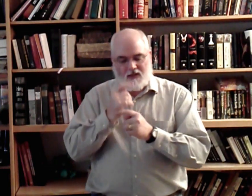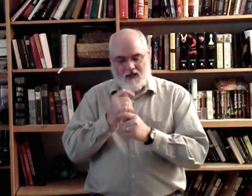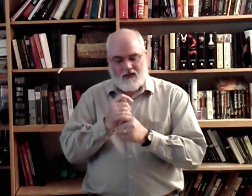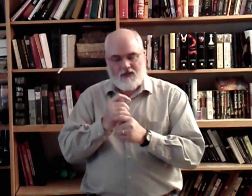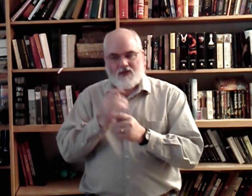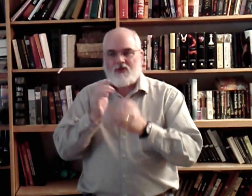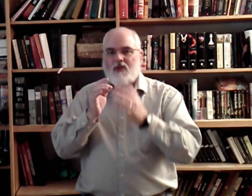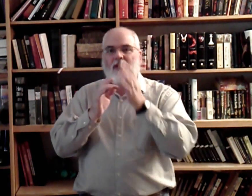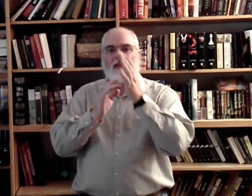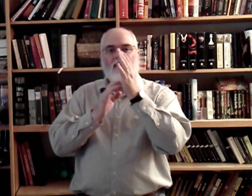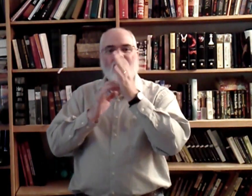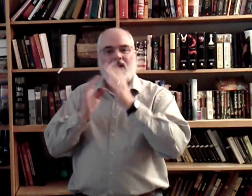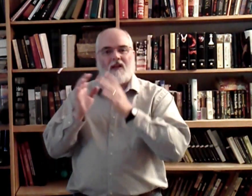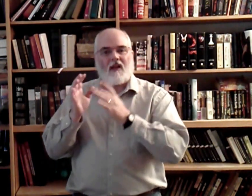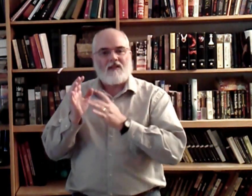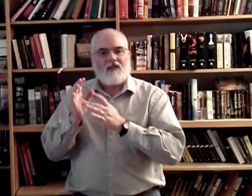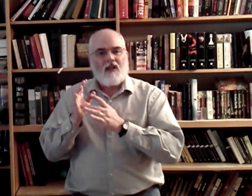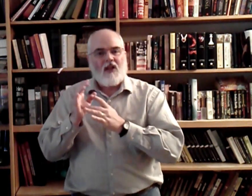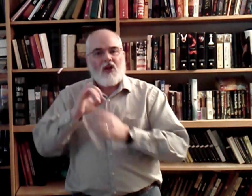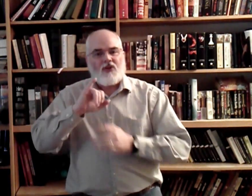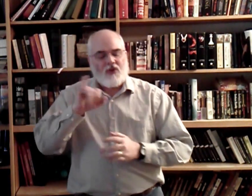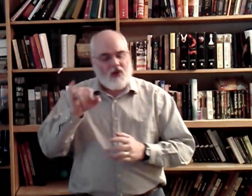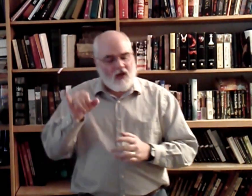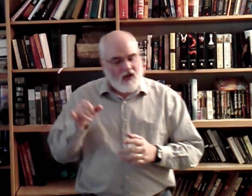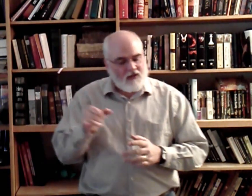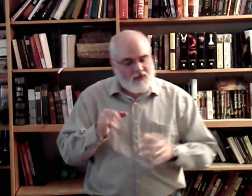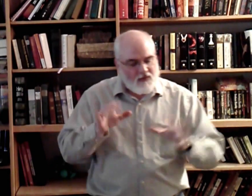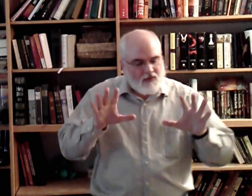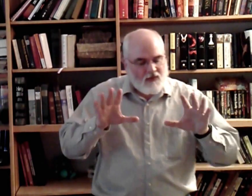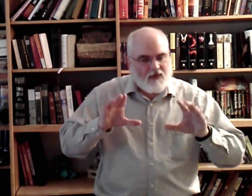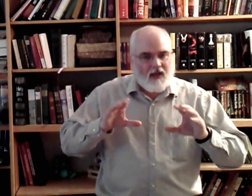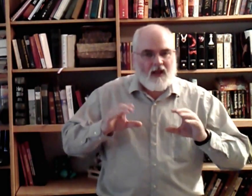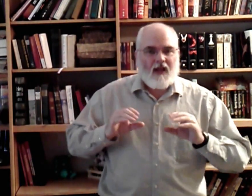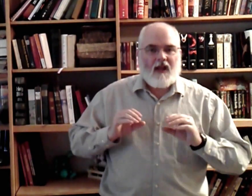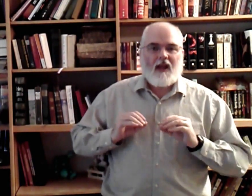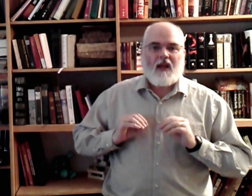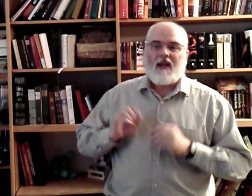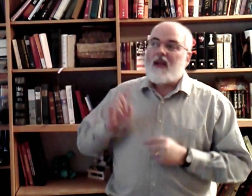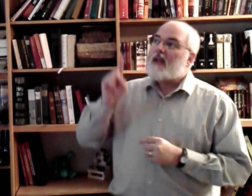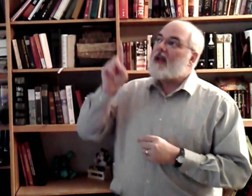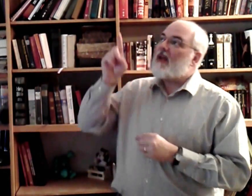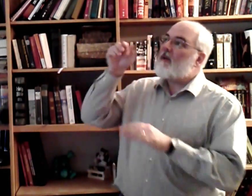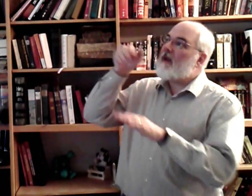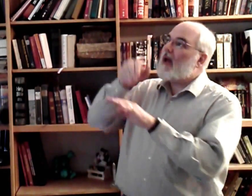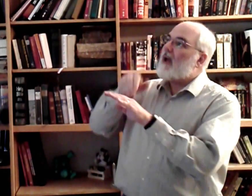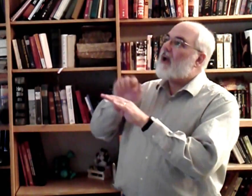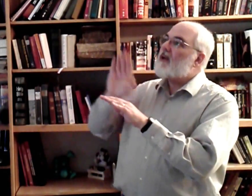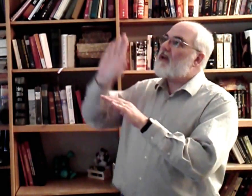in Jesus, just to take Him at